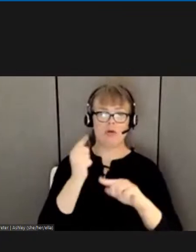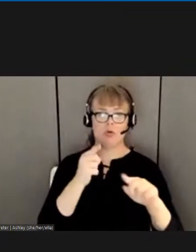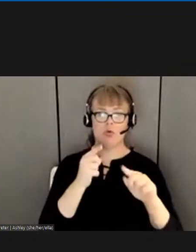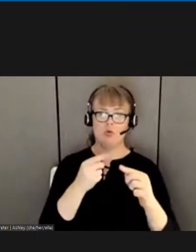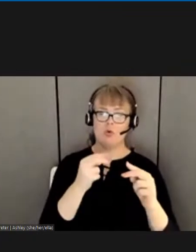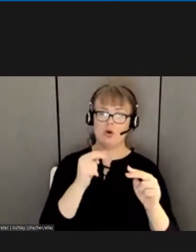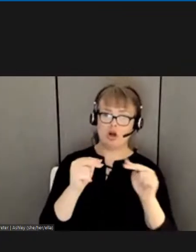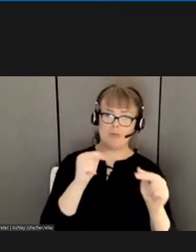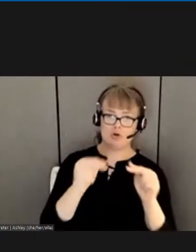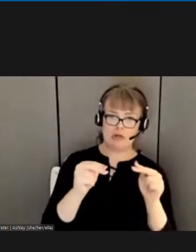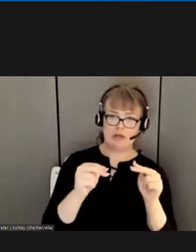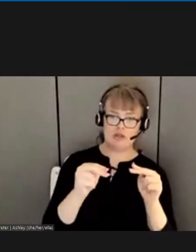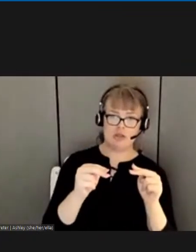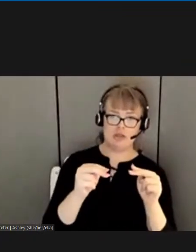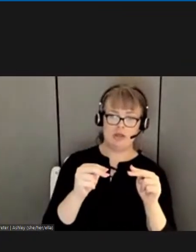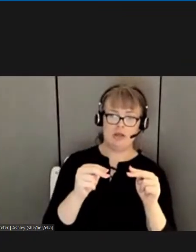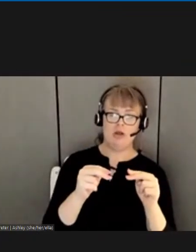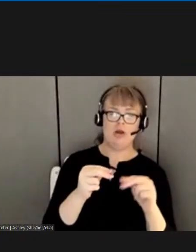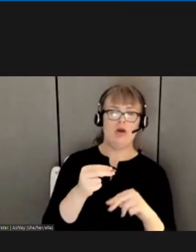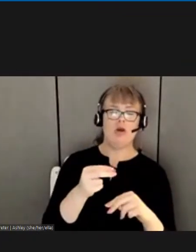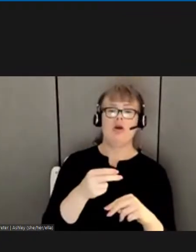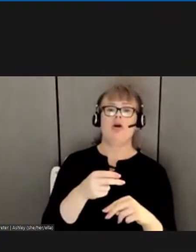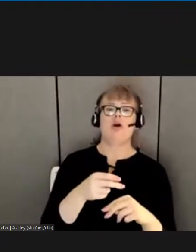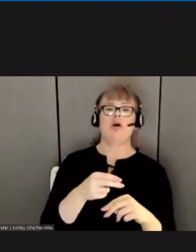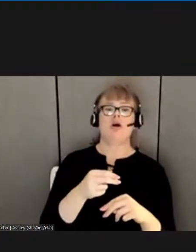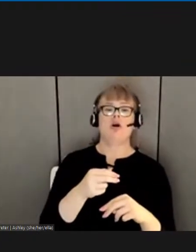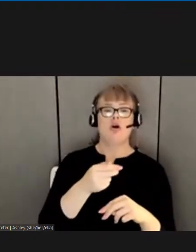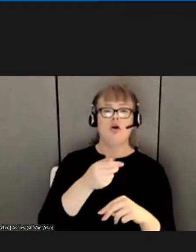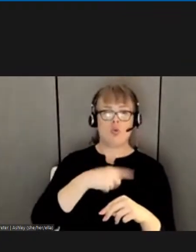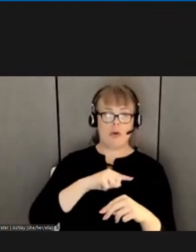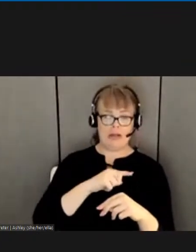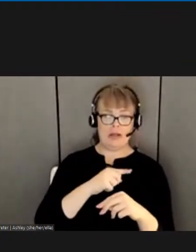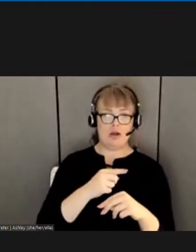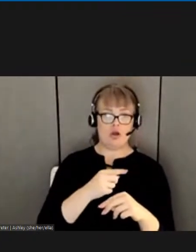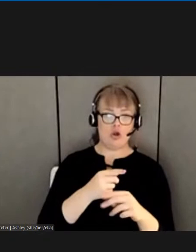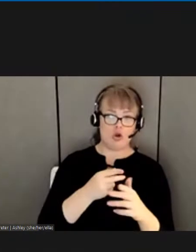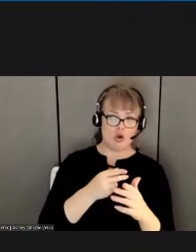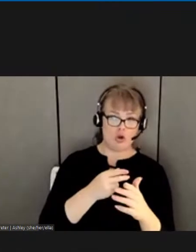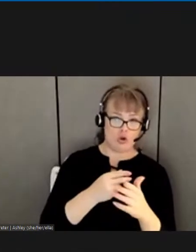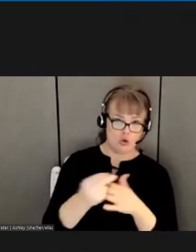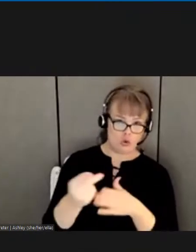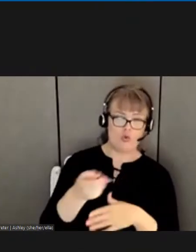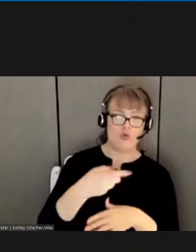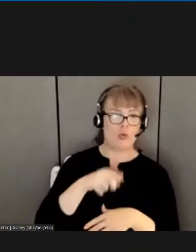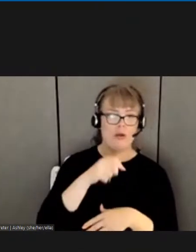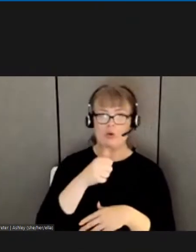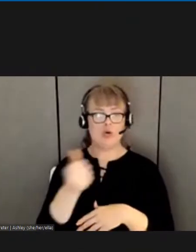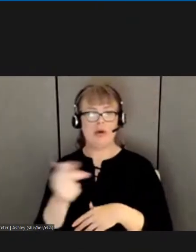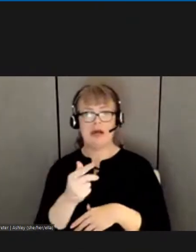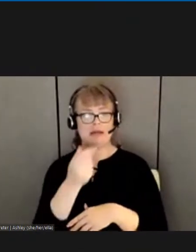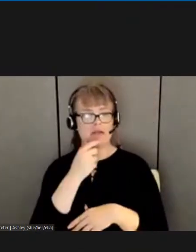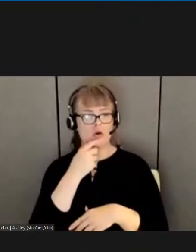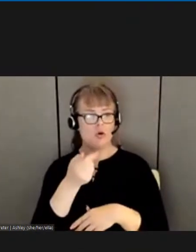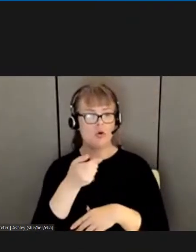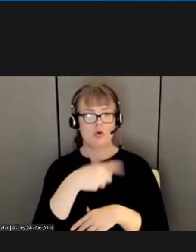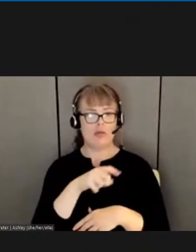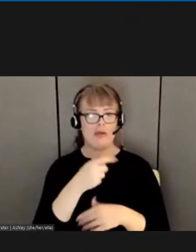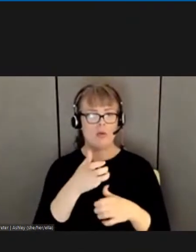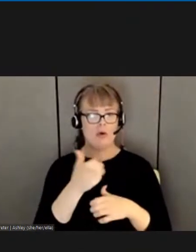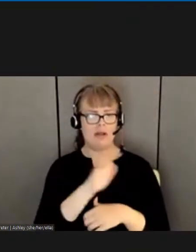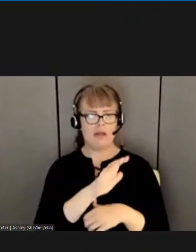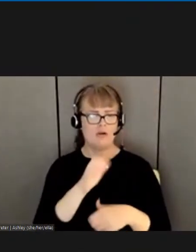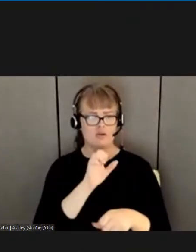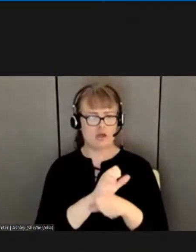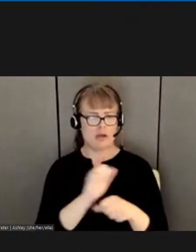but when the postal service gets a settlement too often too many places they try to find a way not to comply with that settlement it's an important problem